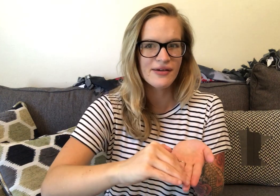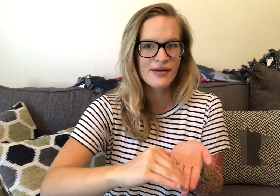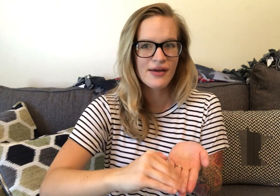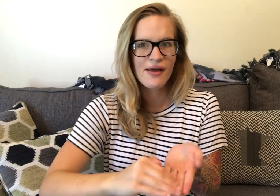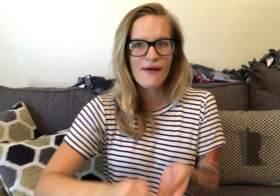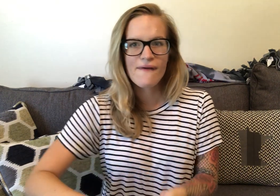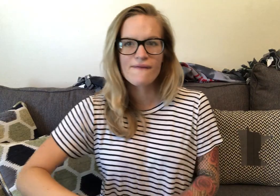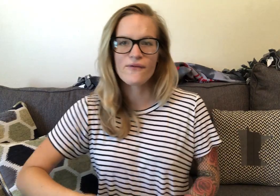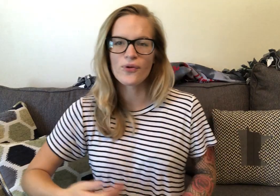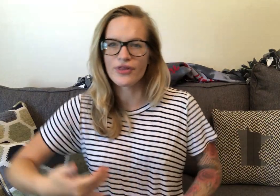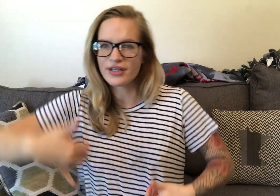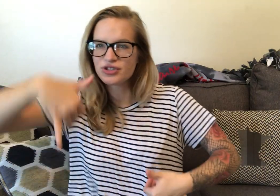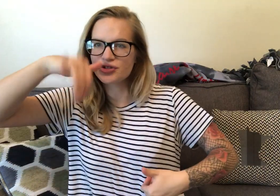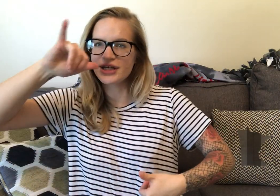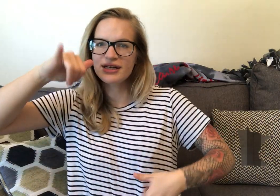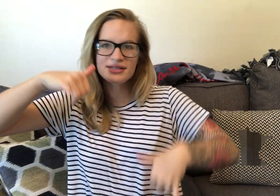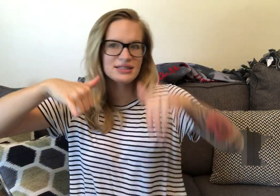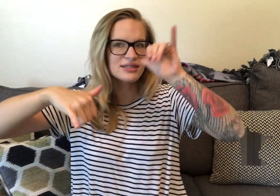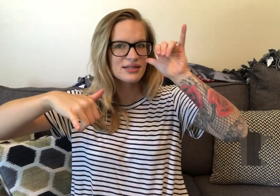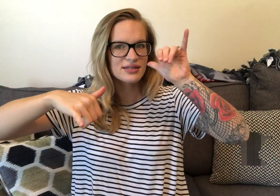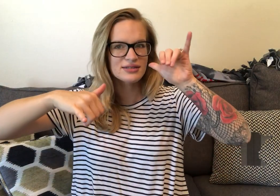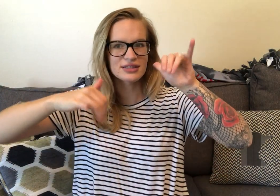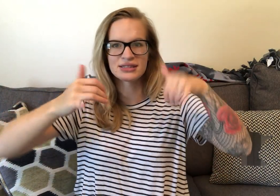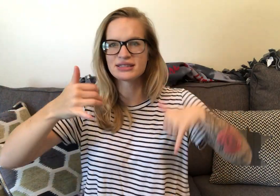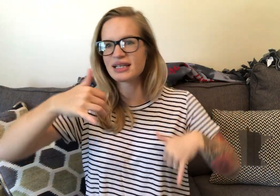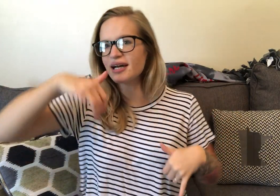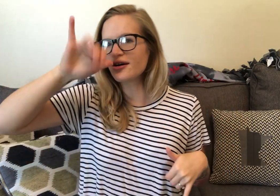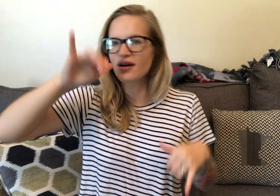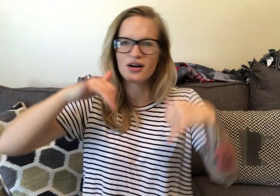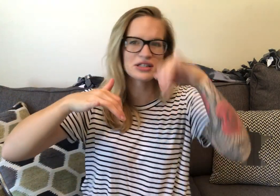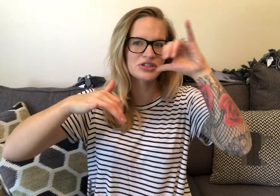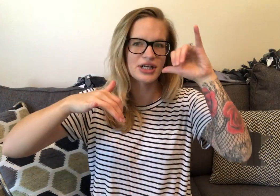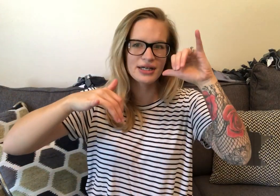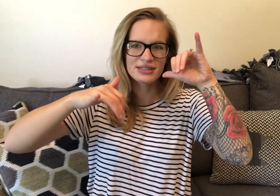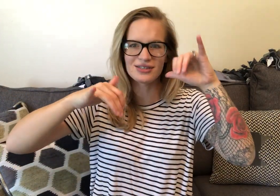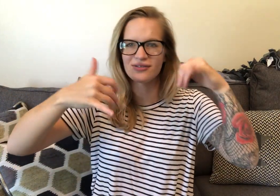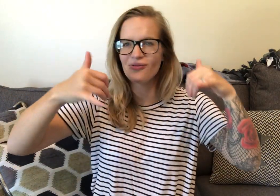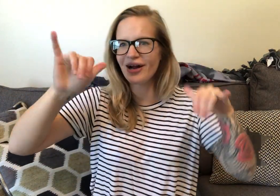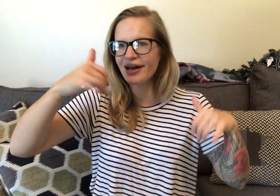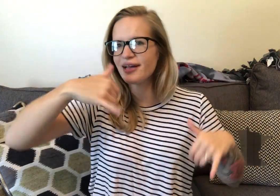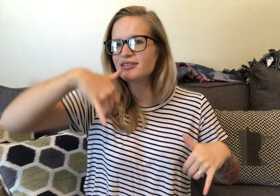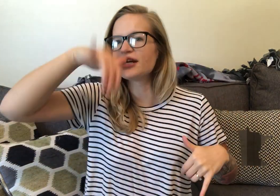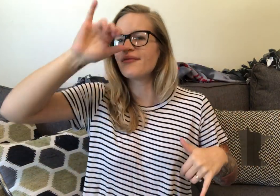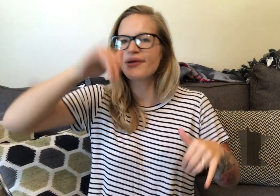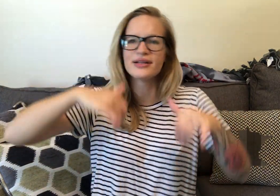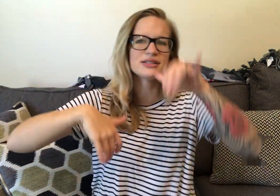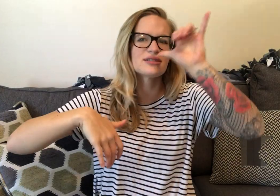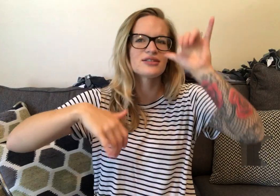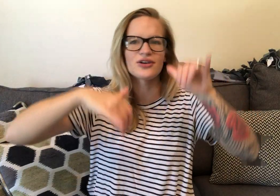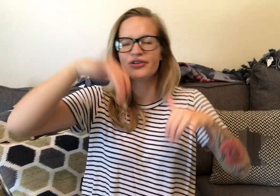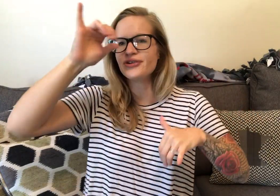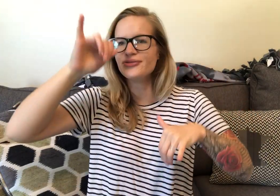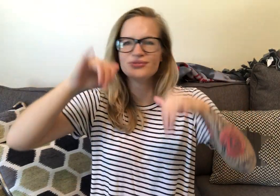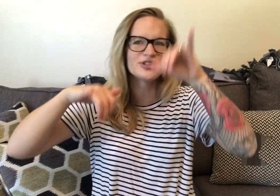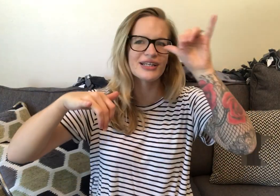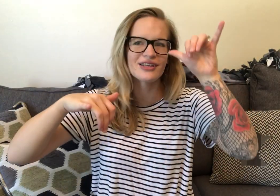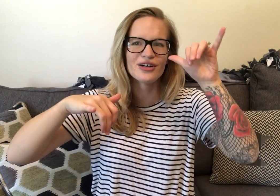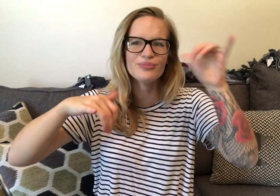for the drinks. So this is like alcoholic drinks. So Y handshape and just to show you drinking them.